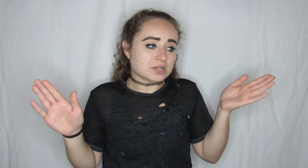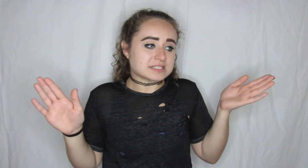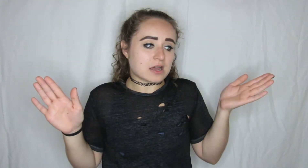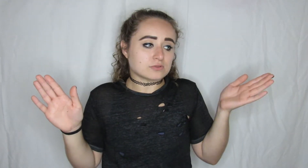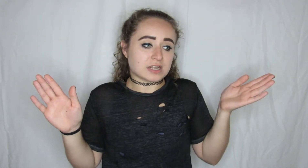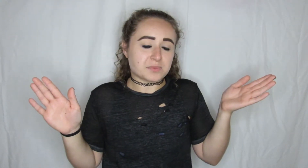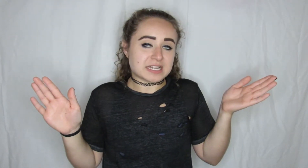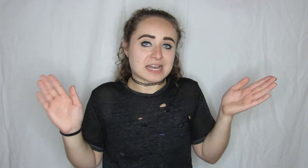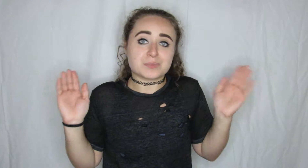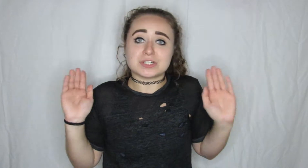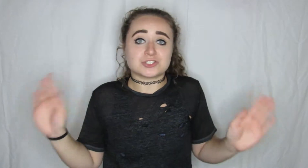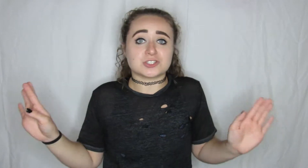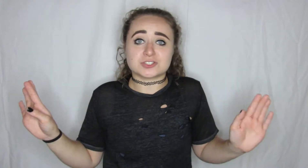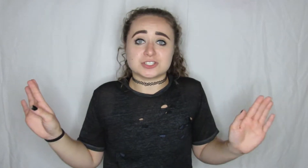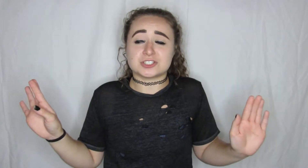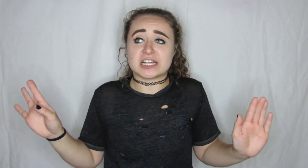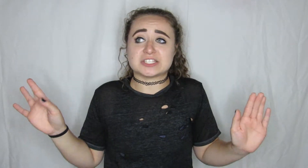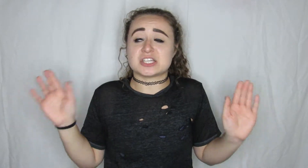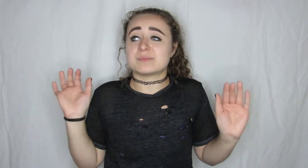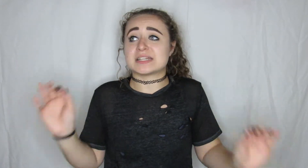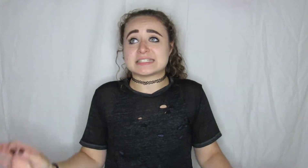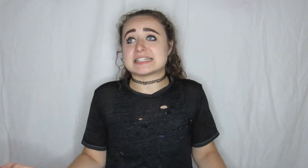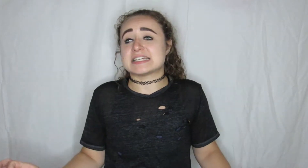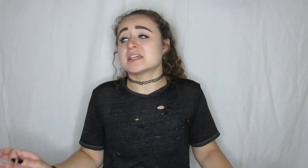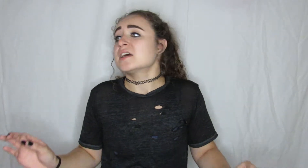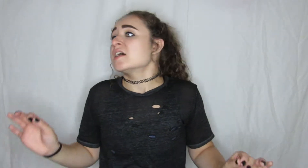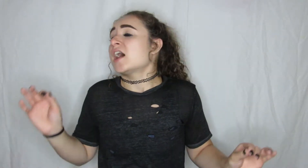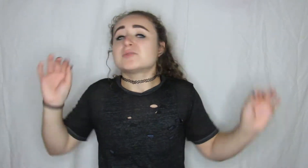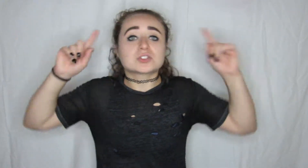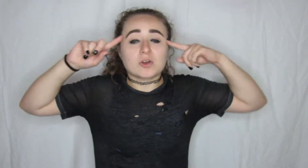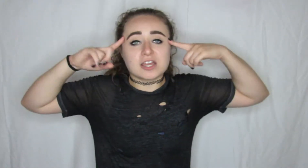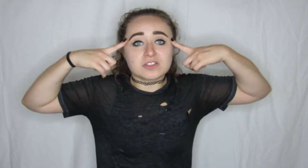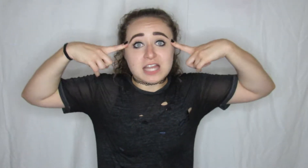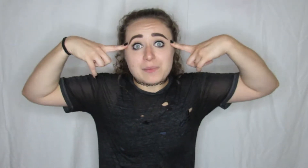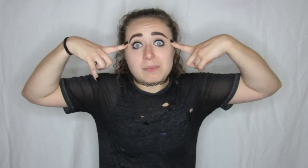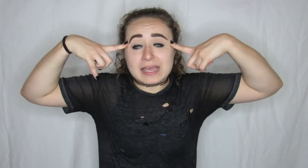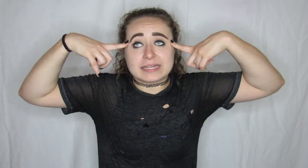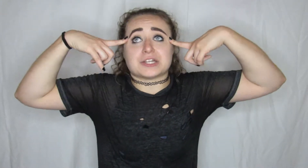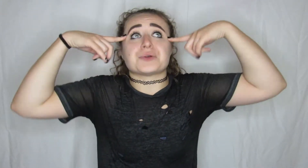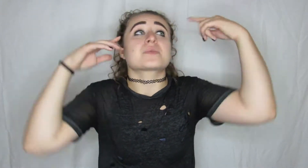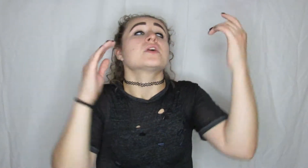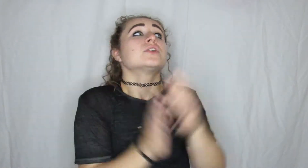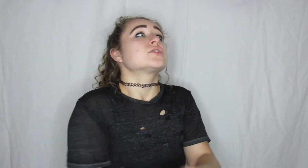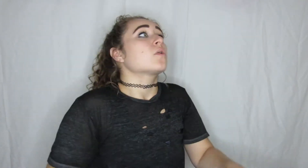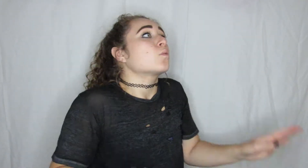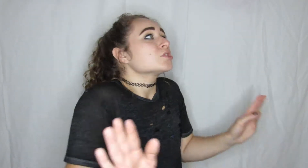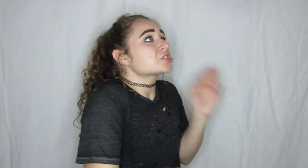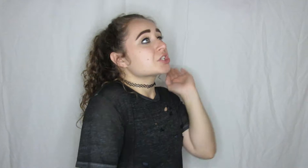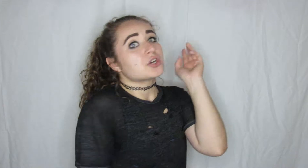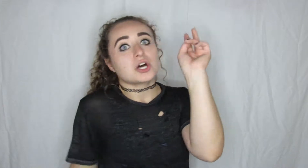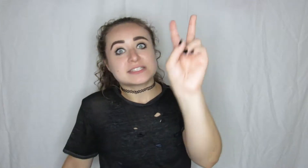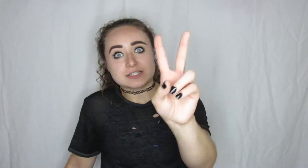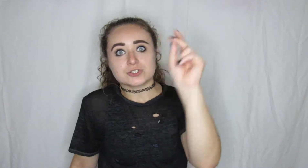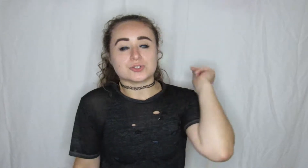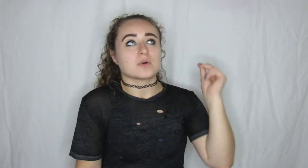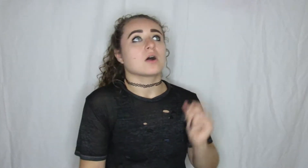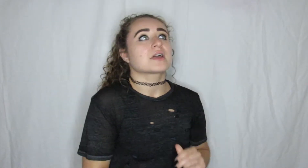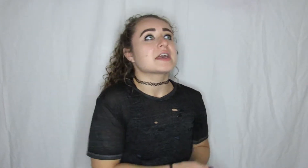wrote it down right when it happened I should have screenshotted shit but I didn't I'm just going off the top of my head here so we're just going to call day two okay